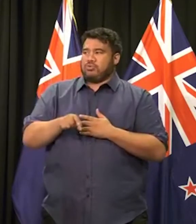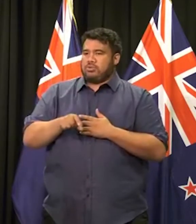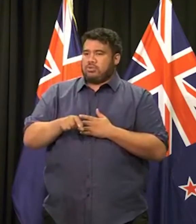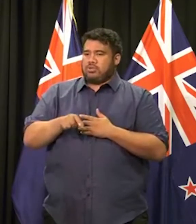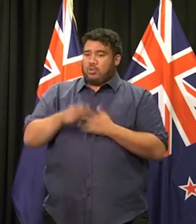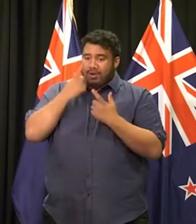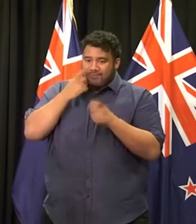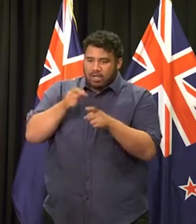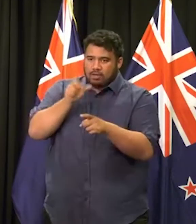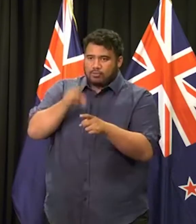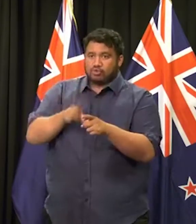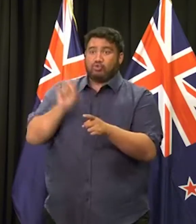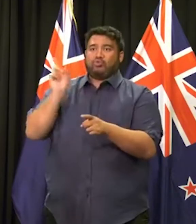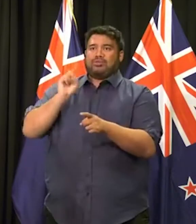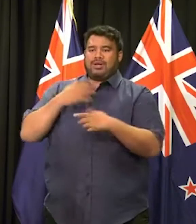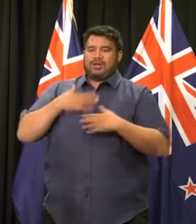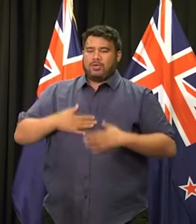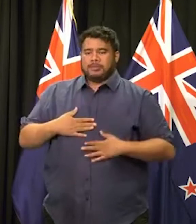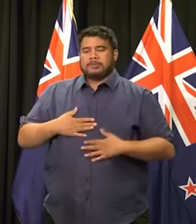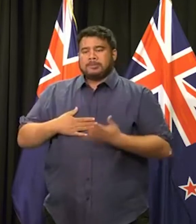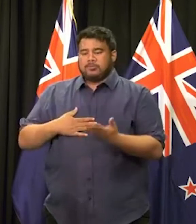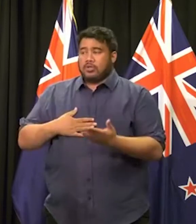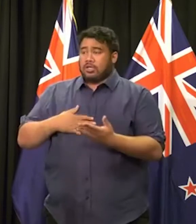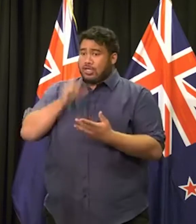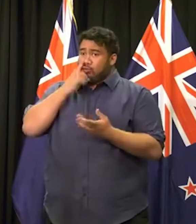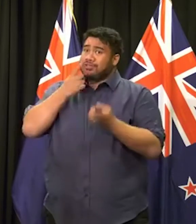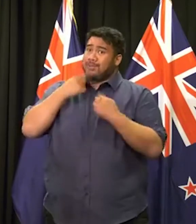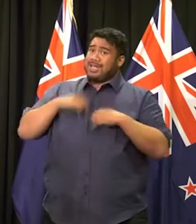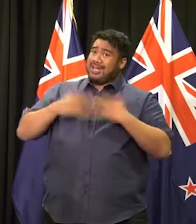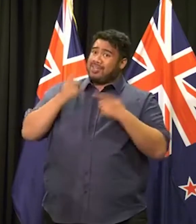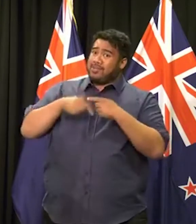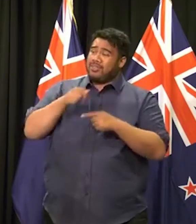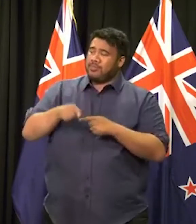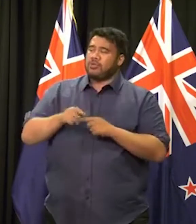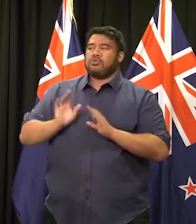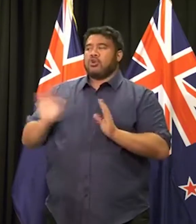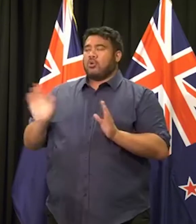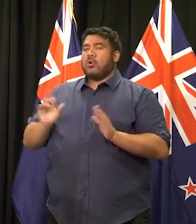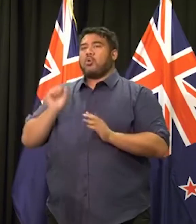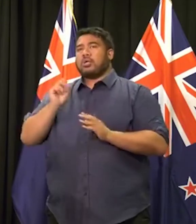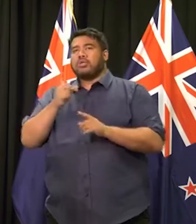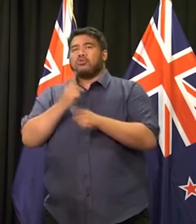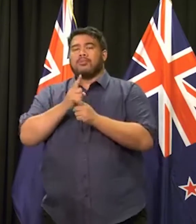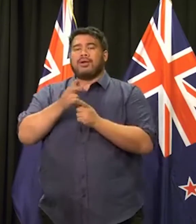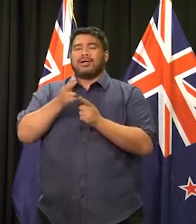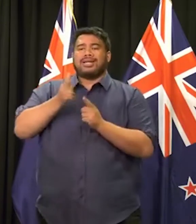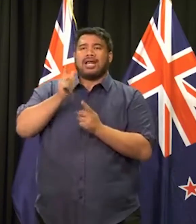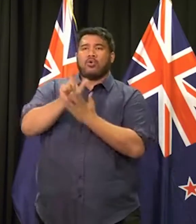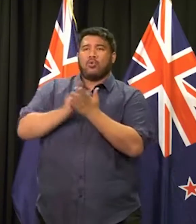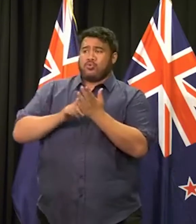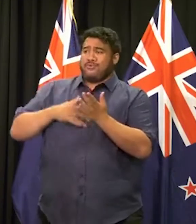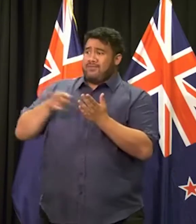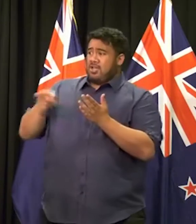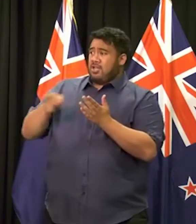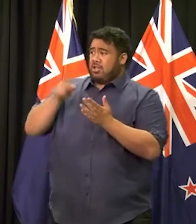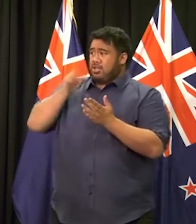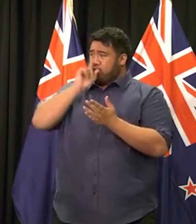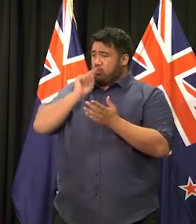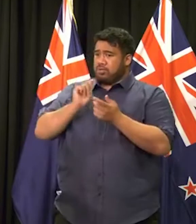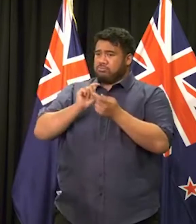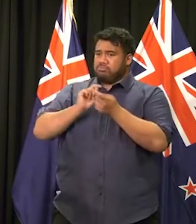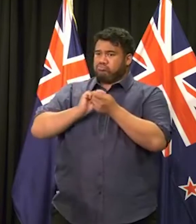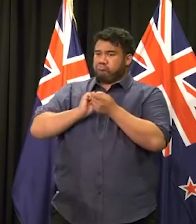Is there anything you can tell us about them? No. Also, just in relation to the gun laws, do you think you can act within days or even a couple of weeks as Australia did?